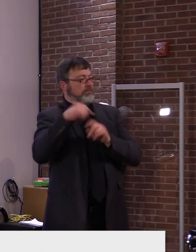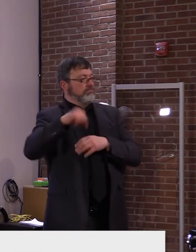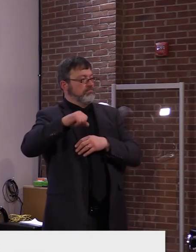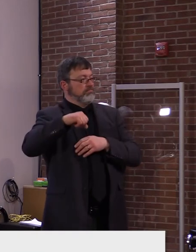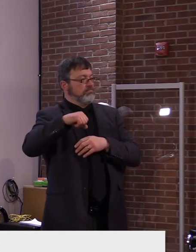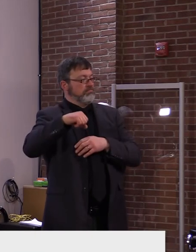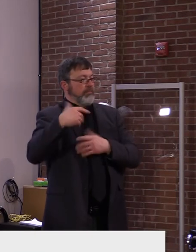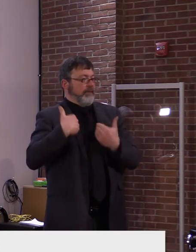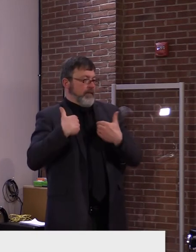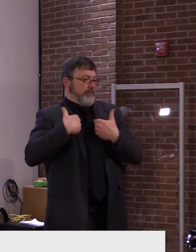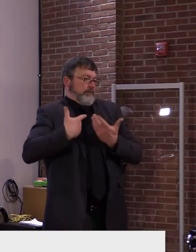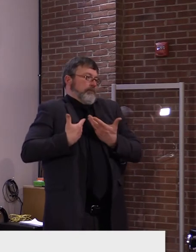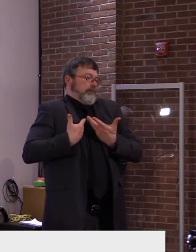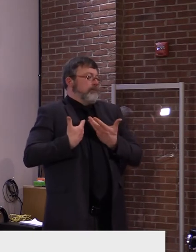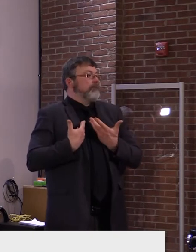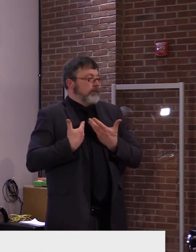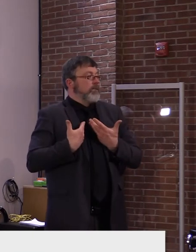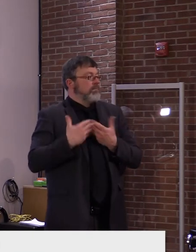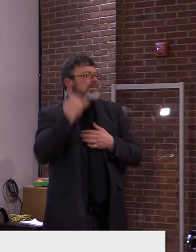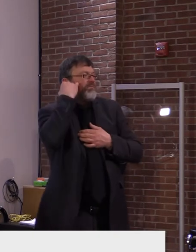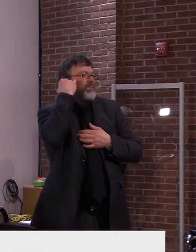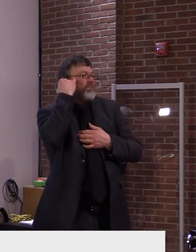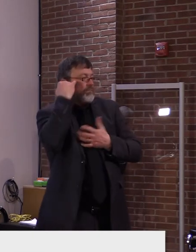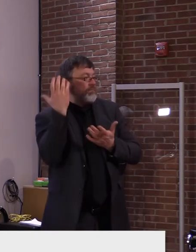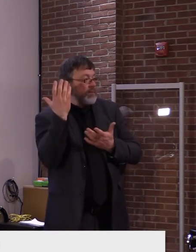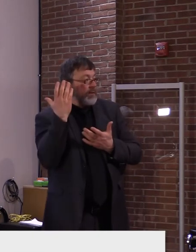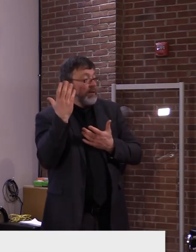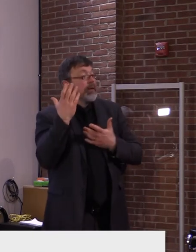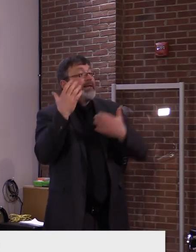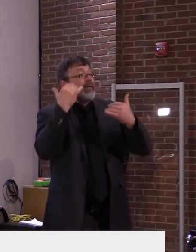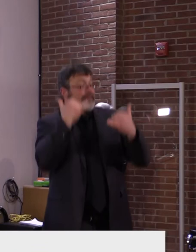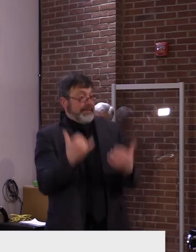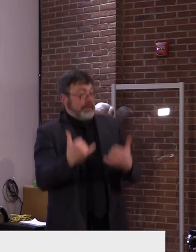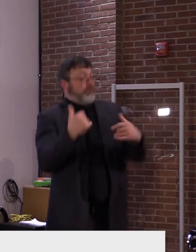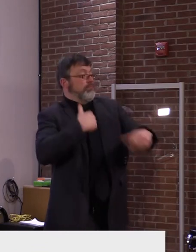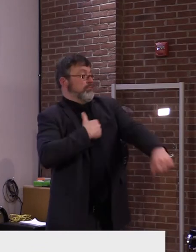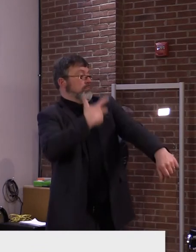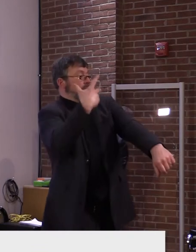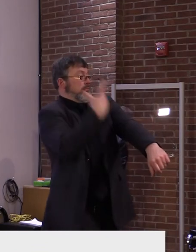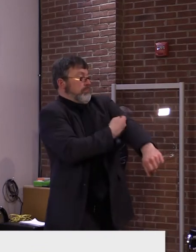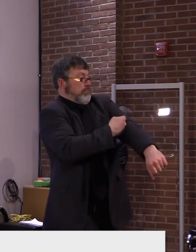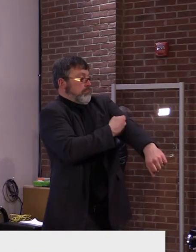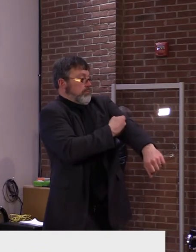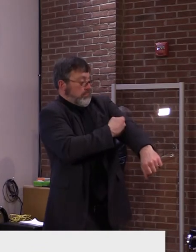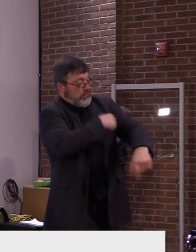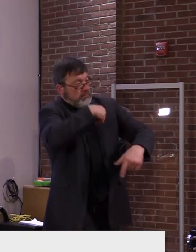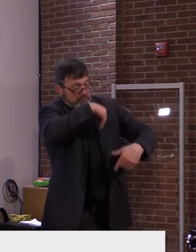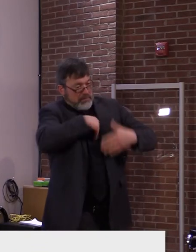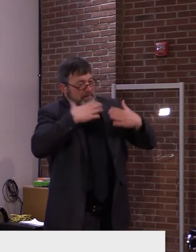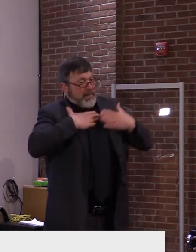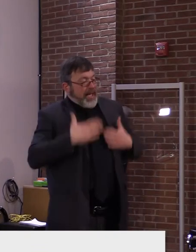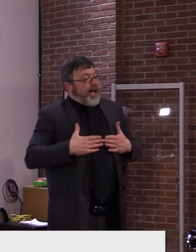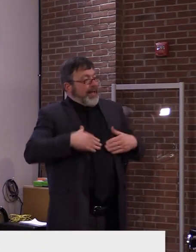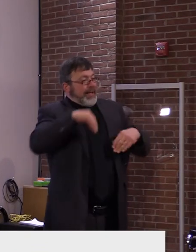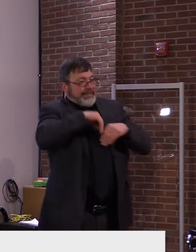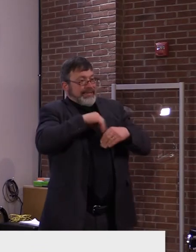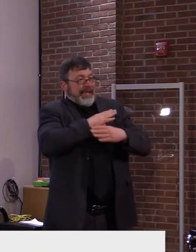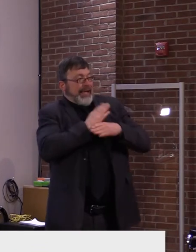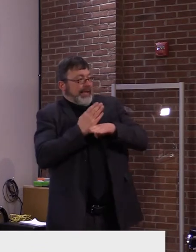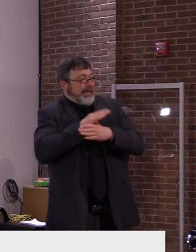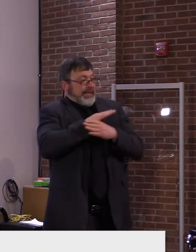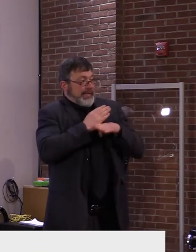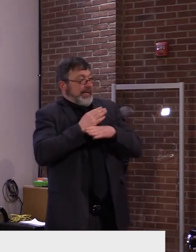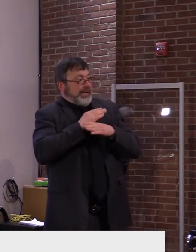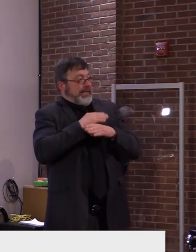immune system has really done what it's supposed to do in response to the vaccine, that you can repeatedly use an antigen